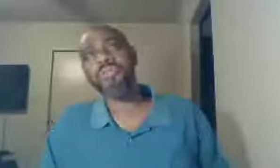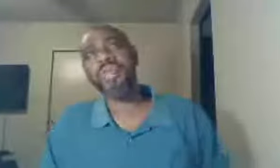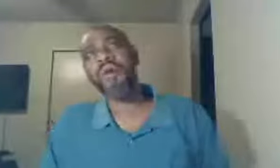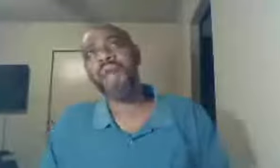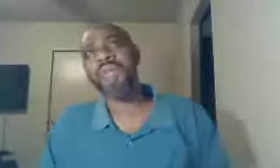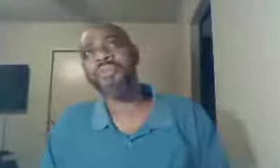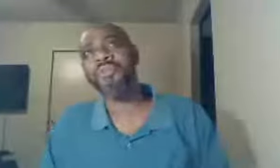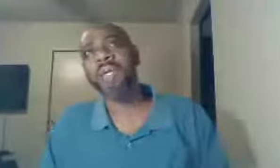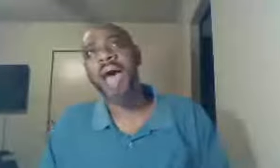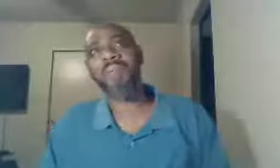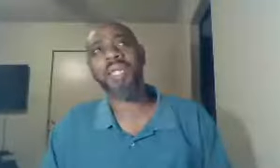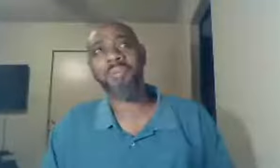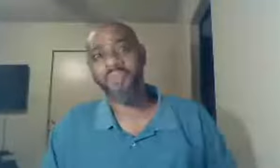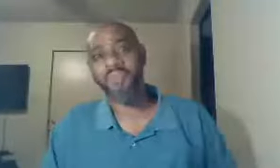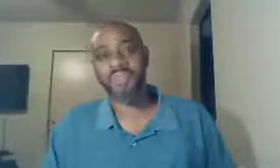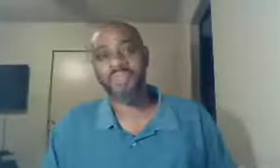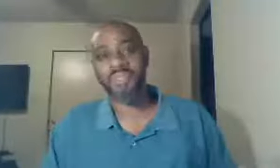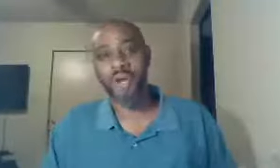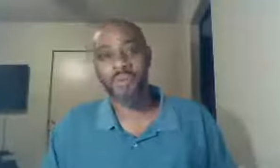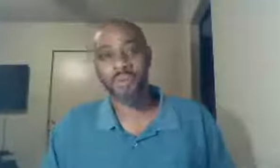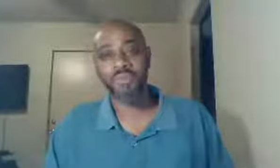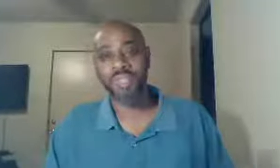is all right too, but I really prefer David's songs, over the,